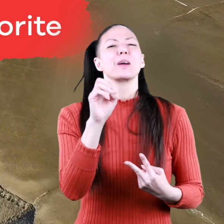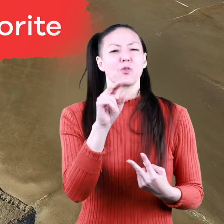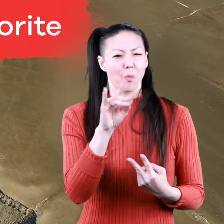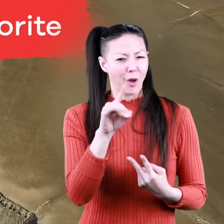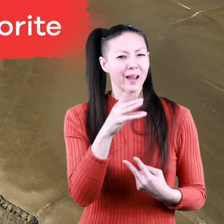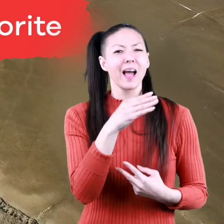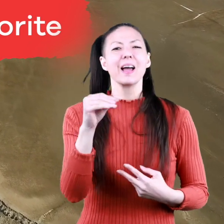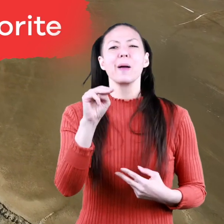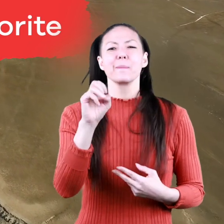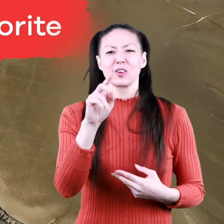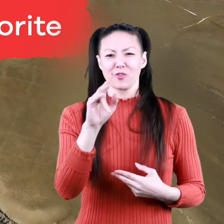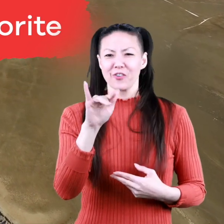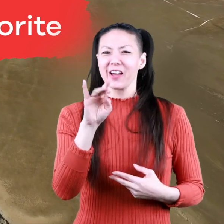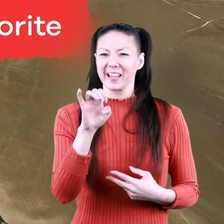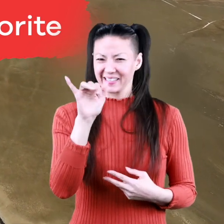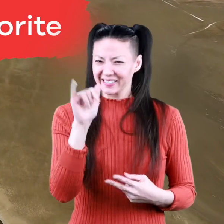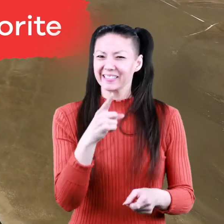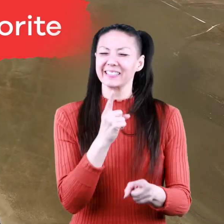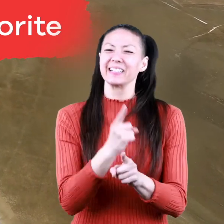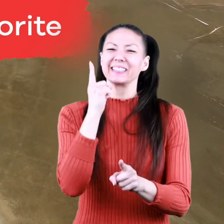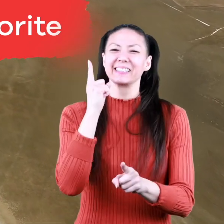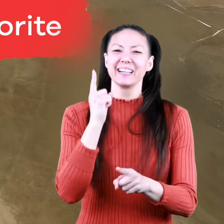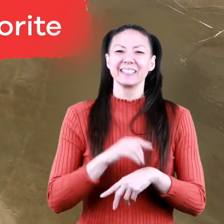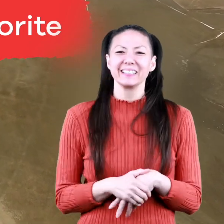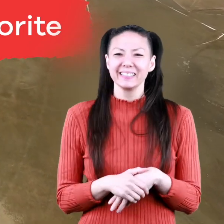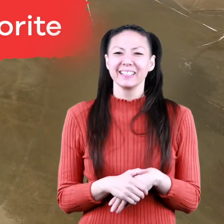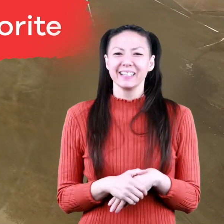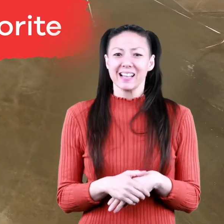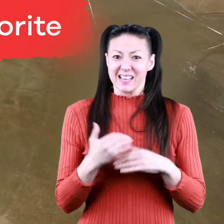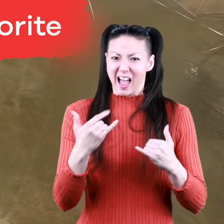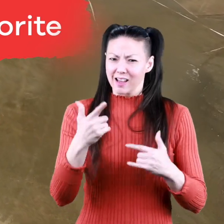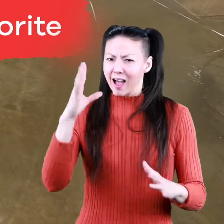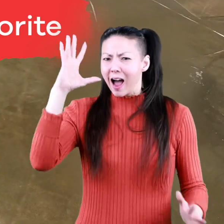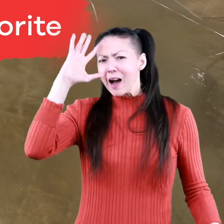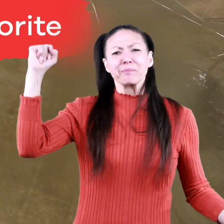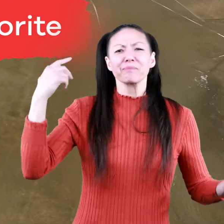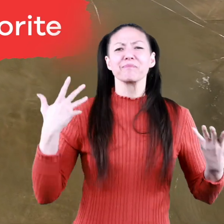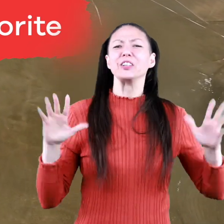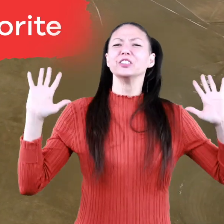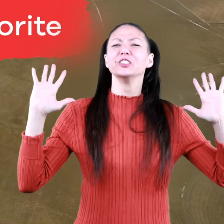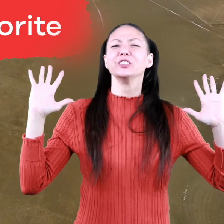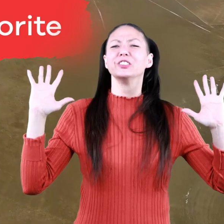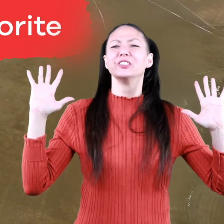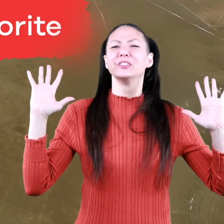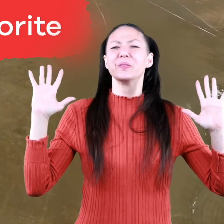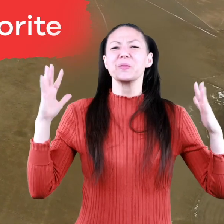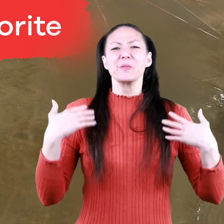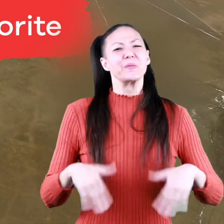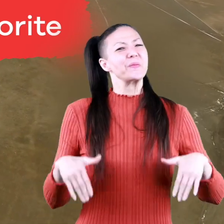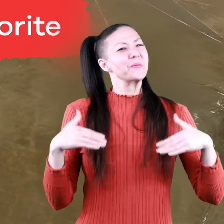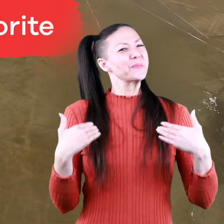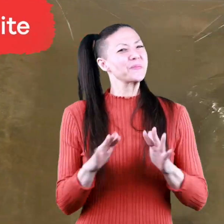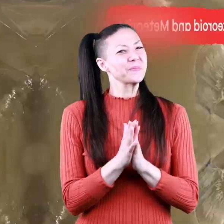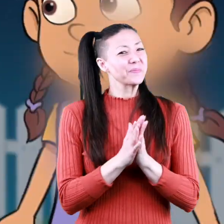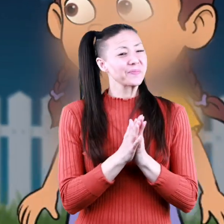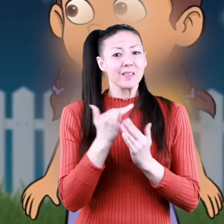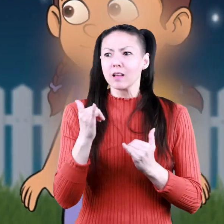Meteoroid and meteorite. Meteorite. were right and you really are a smart kid. Hey Penny,